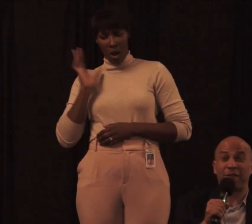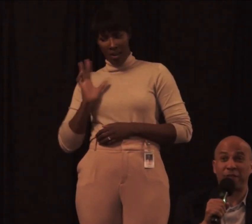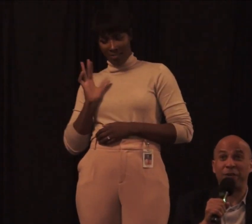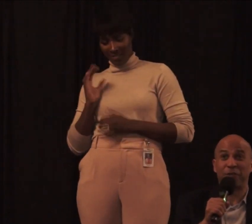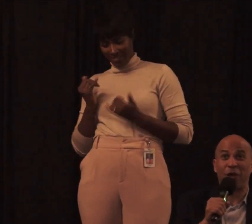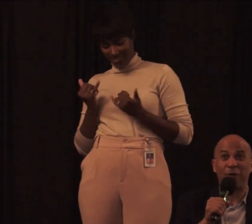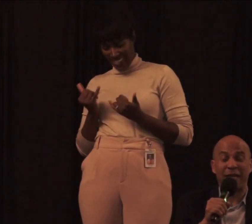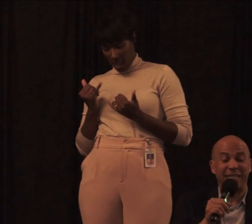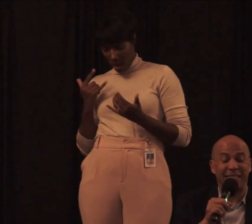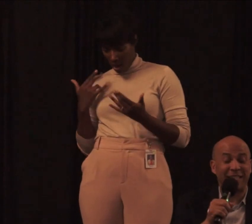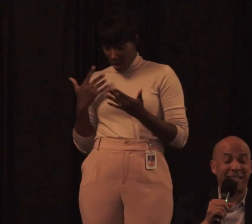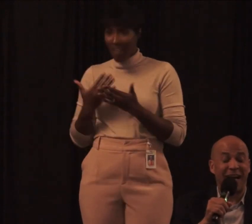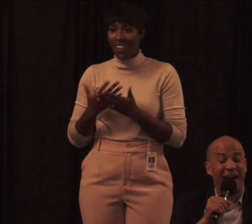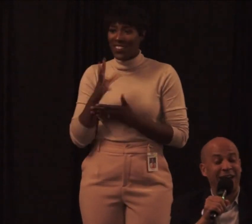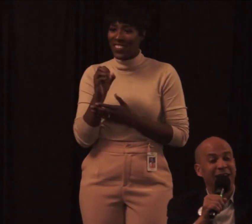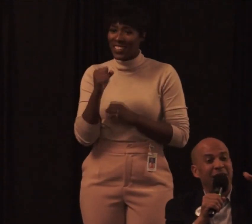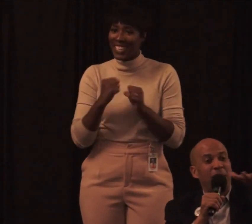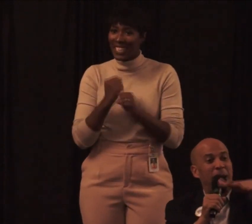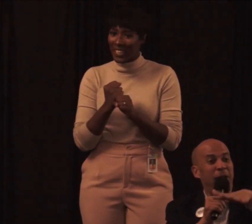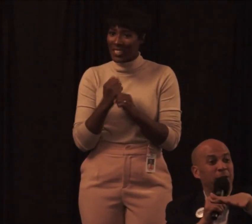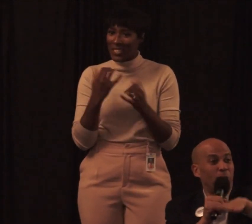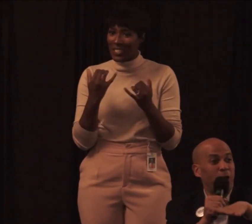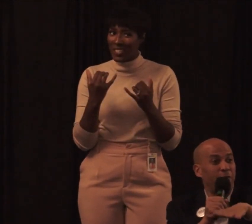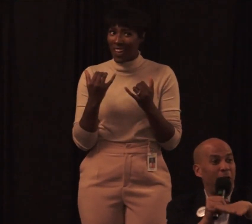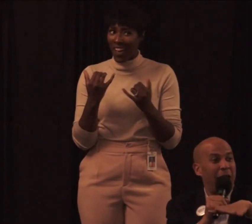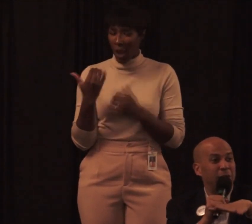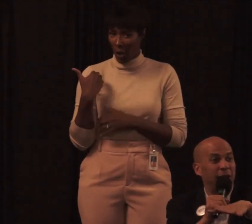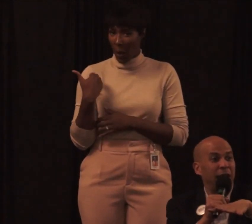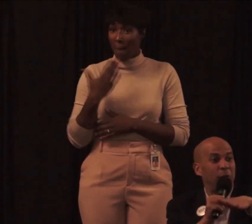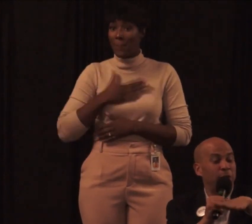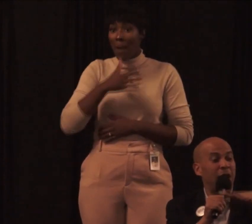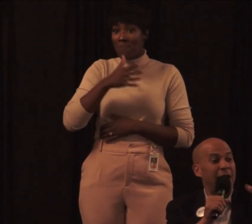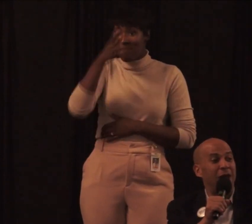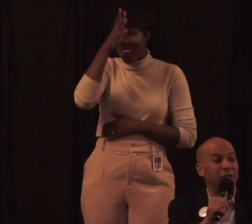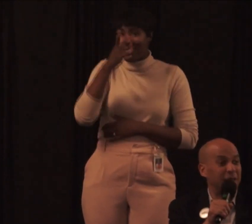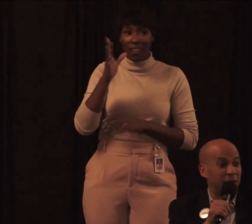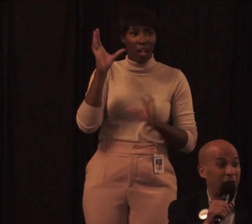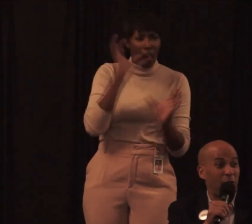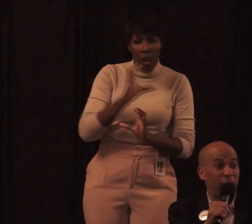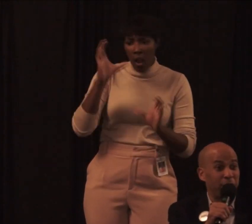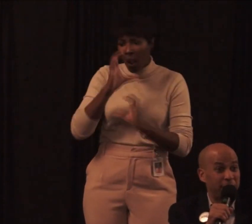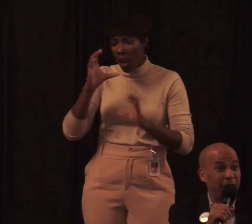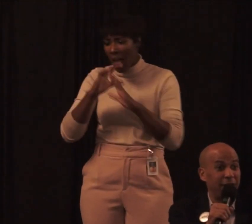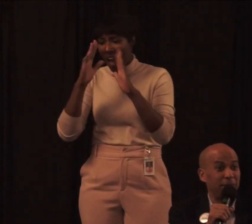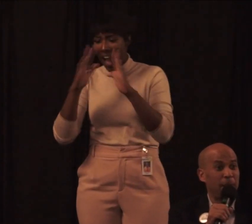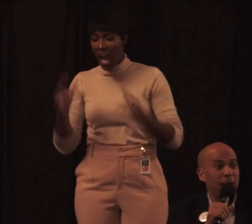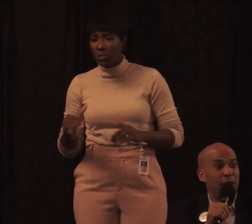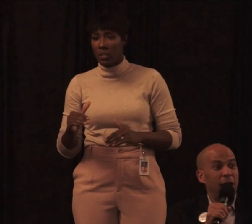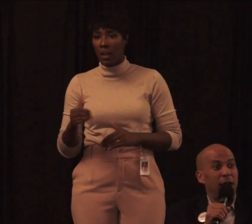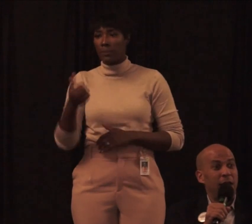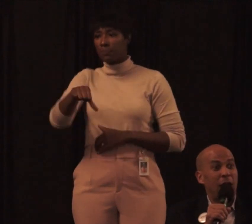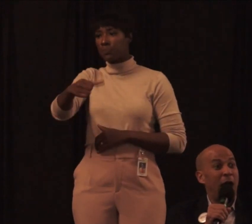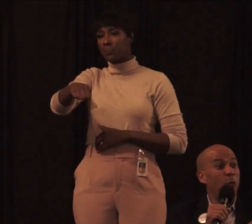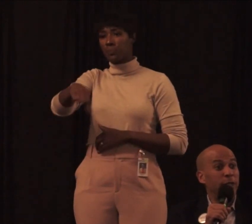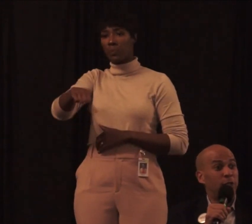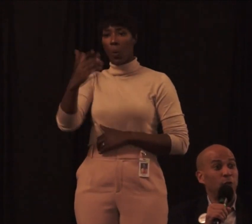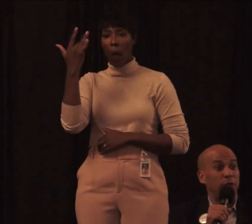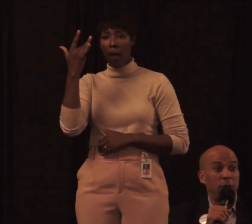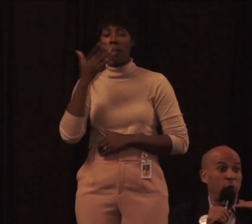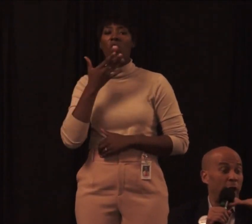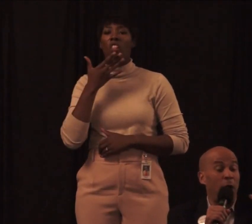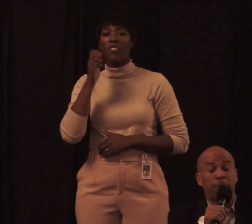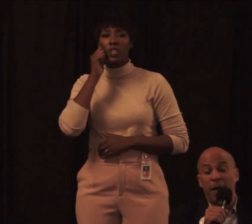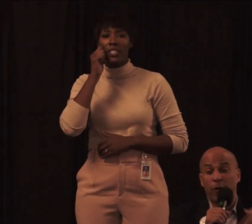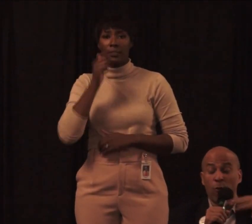date, fifty years ago, 1969, my parents were looking for housing, and were denied housing because of the color of their skin. Now, I went